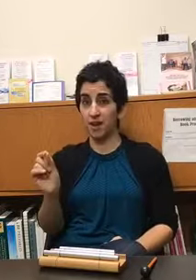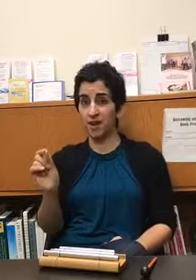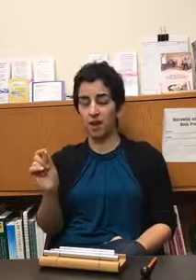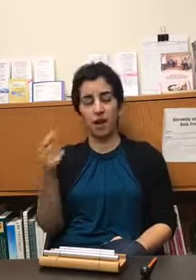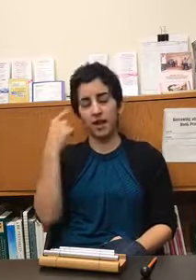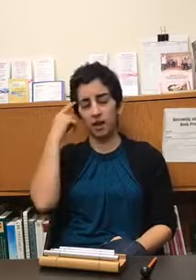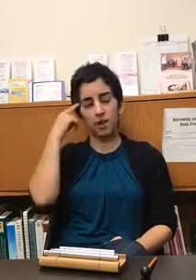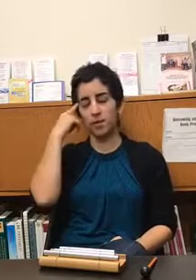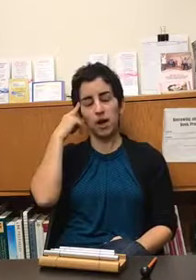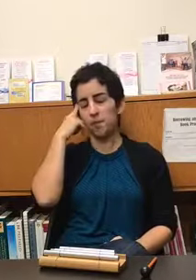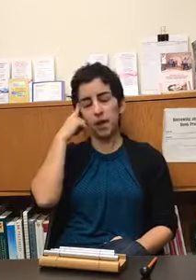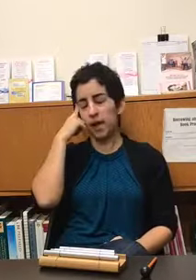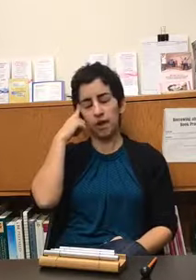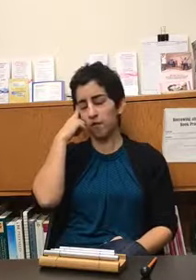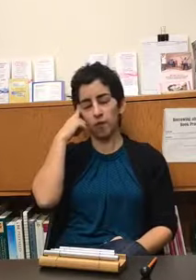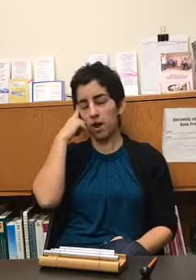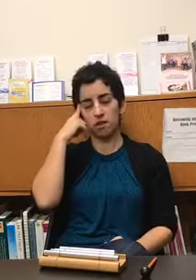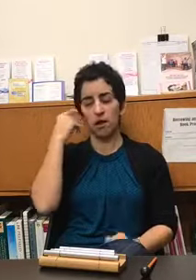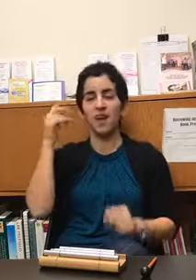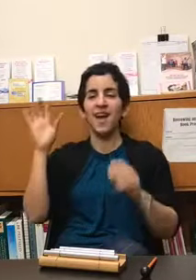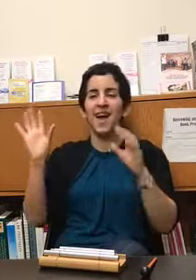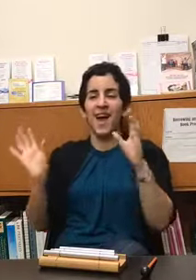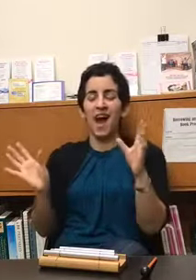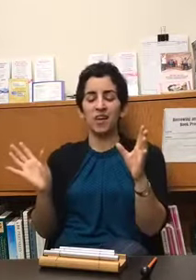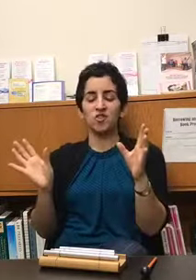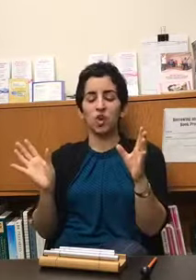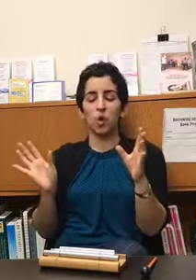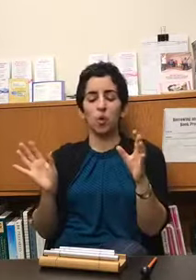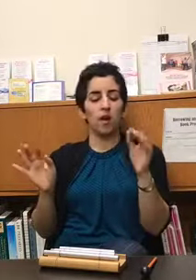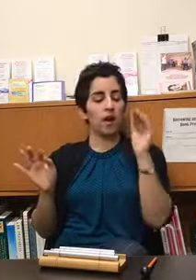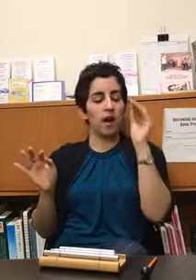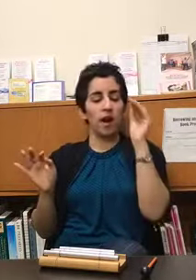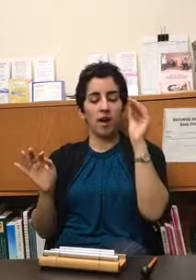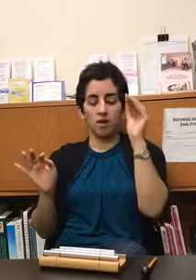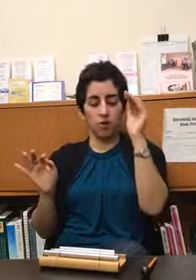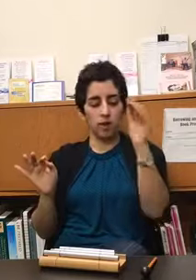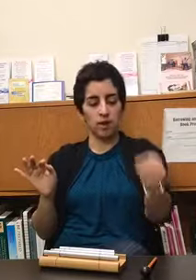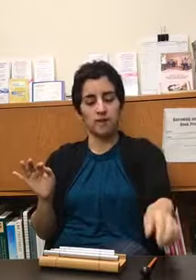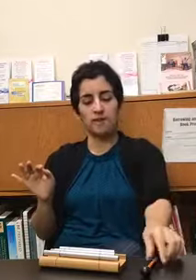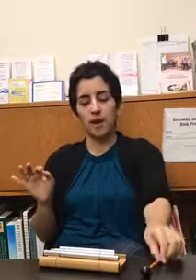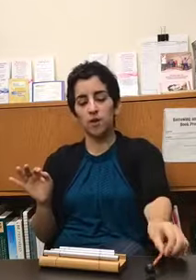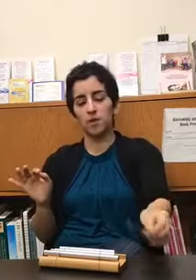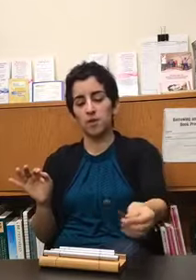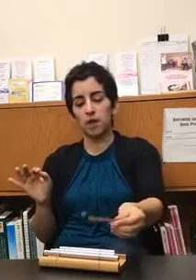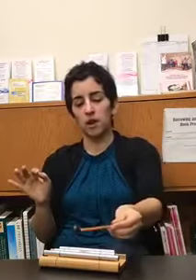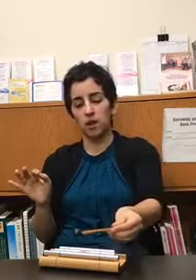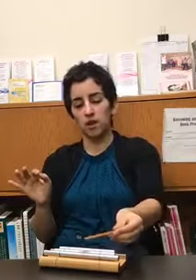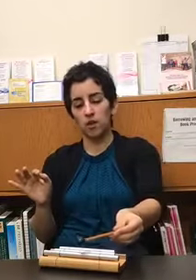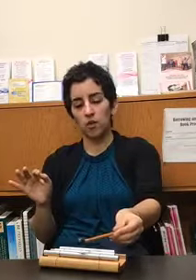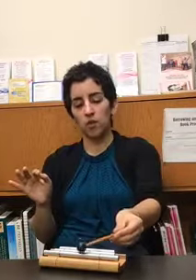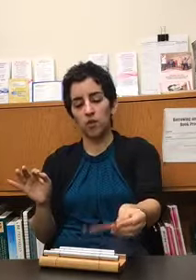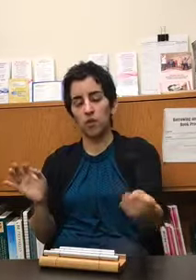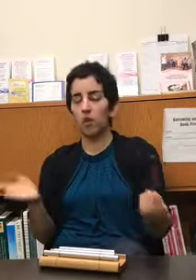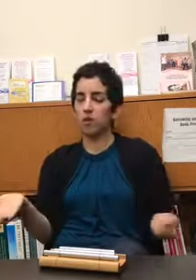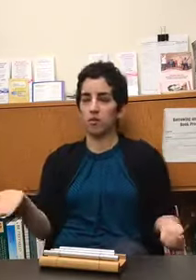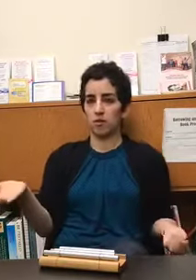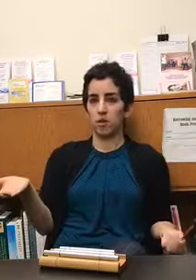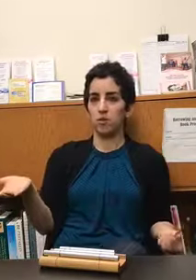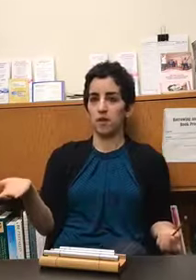i can't keep time in my head for anything and so you can get a sound at the beginning it would sound